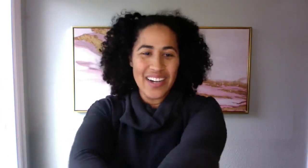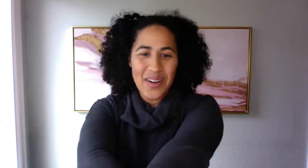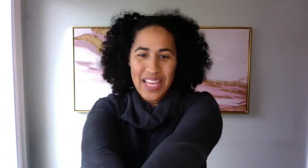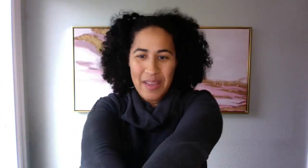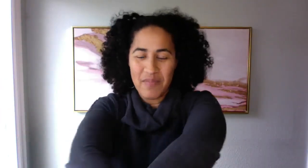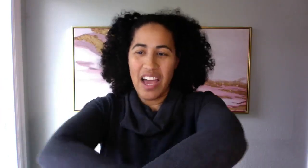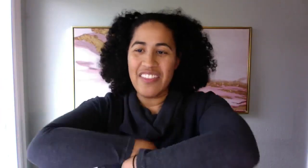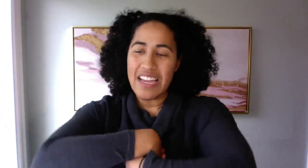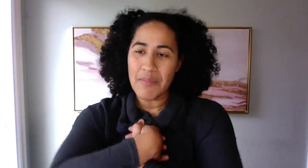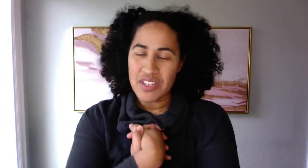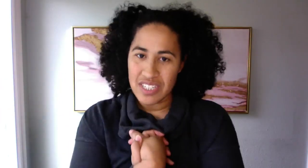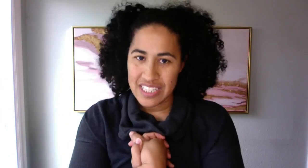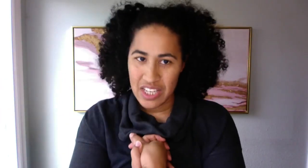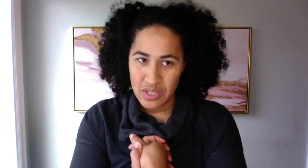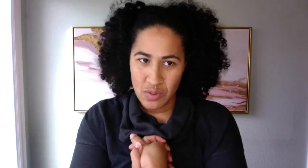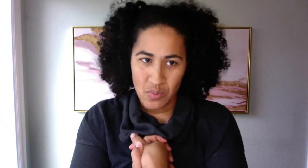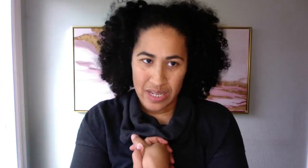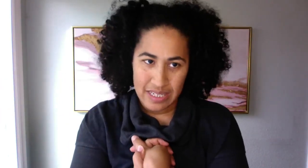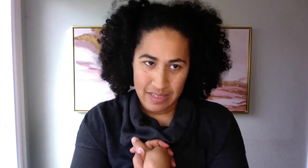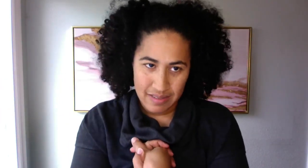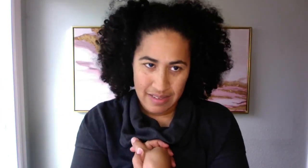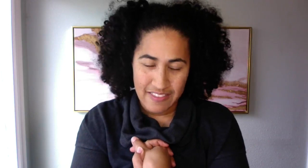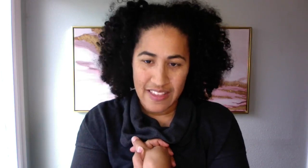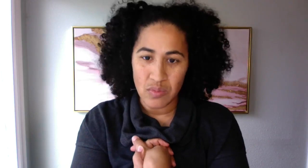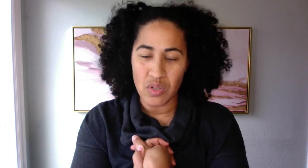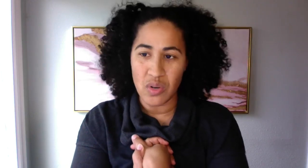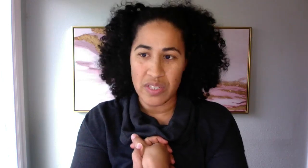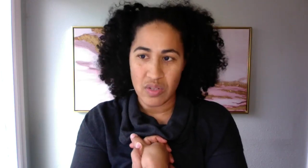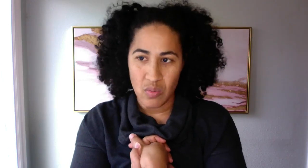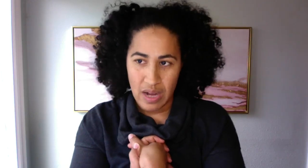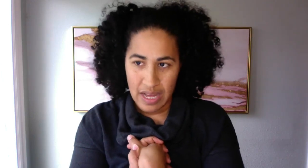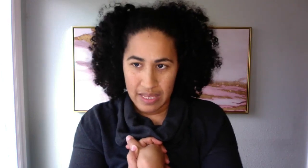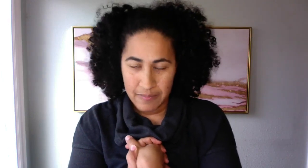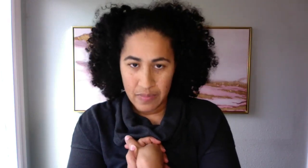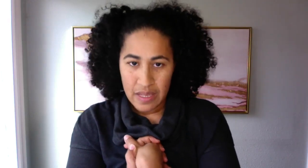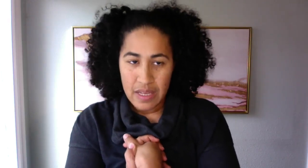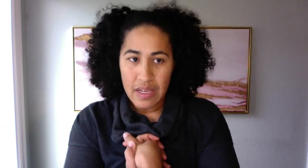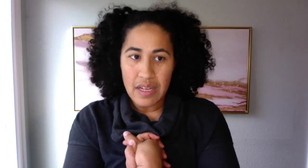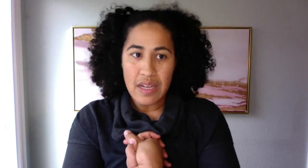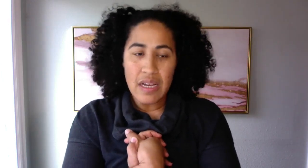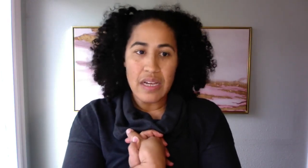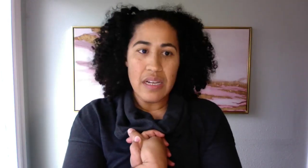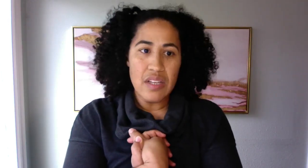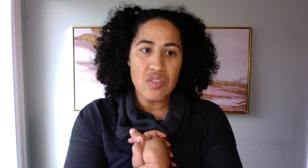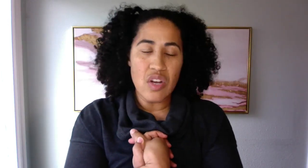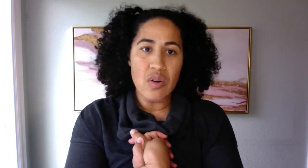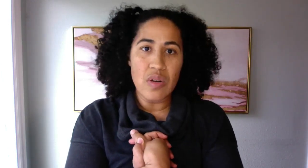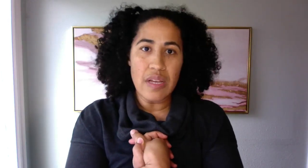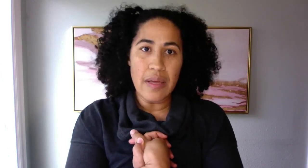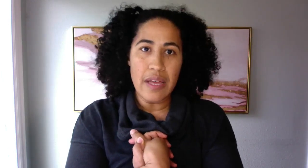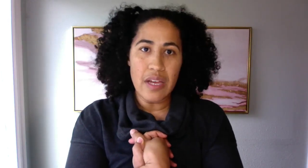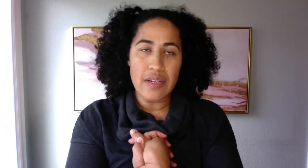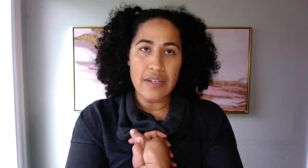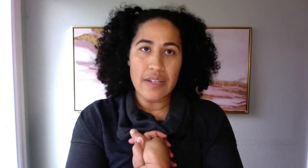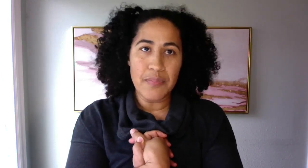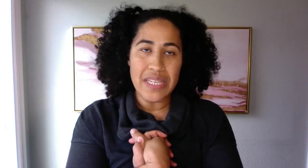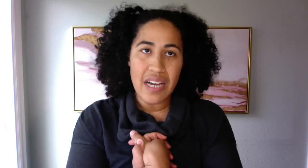Okay. I think I'm just going to tell you what it is, and then we'll go into why. Okay. So because